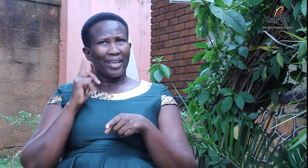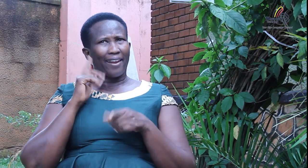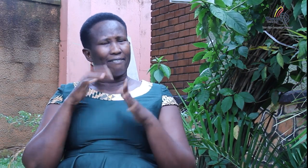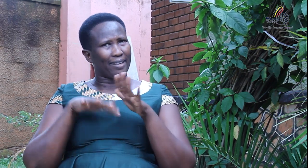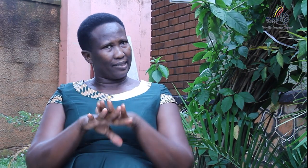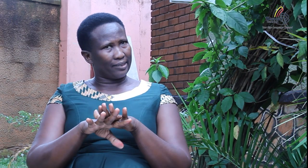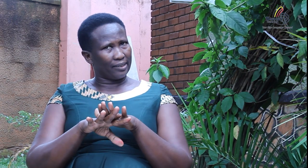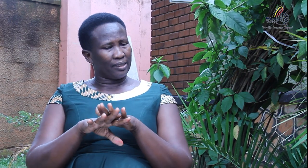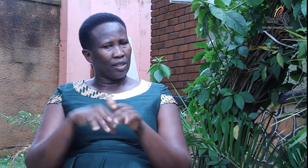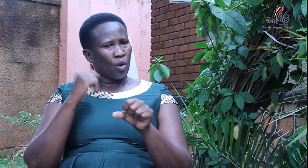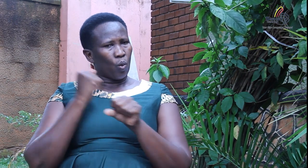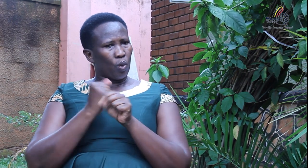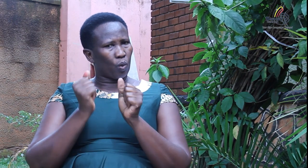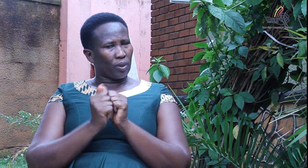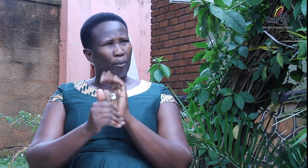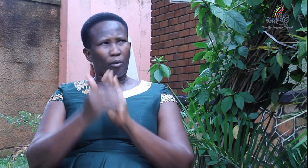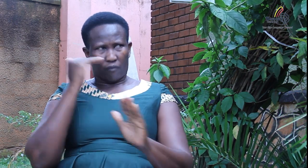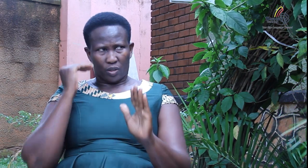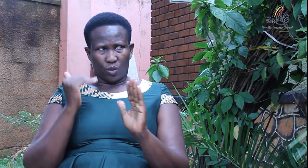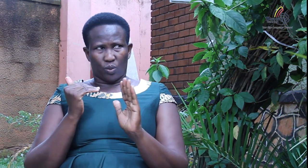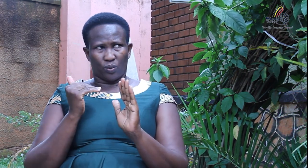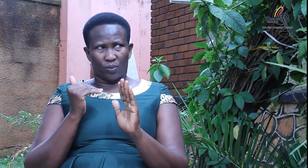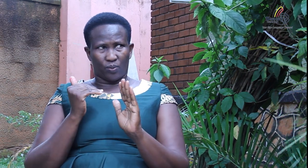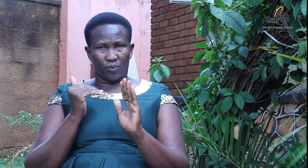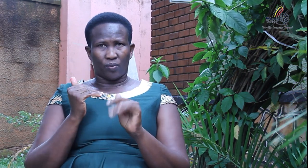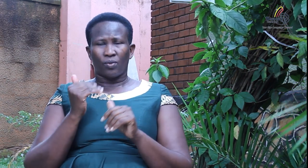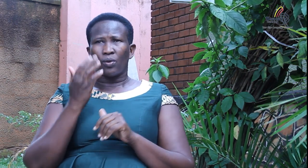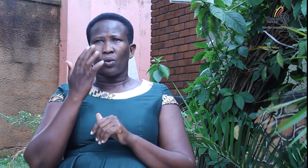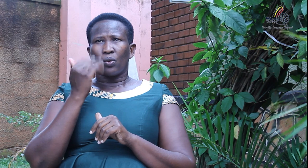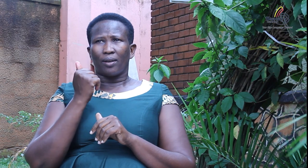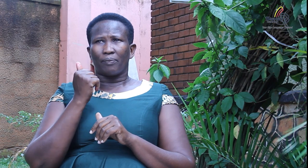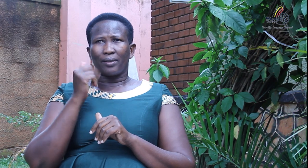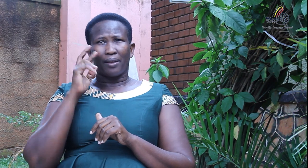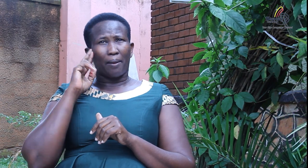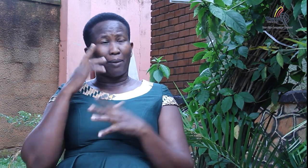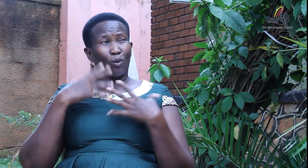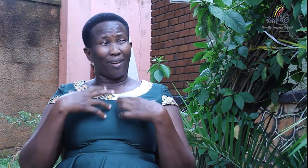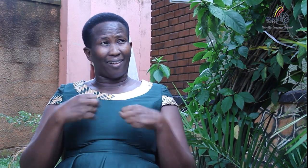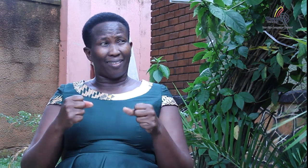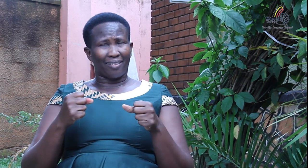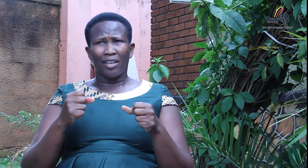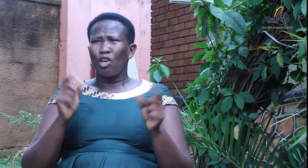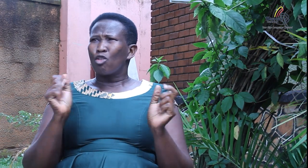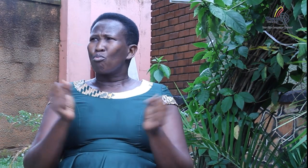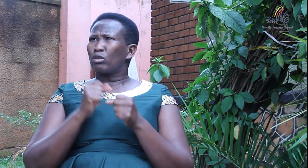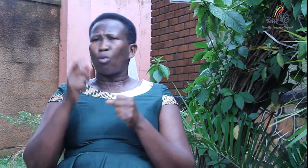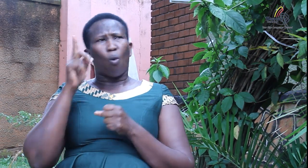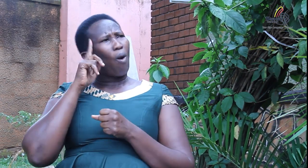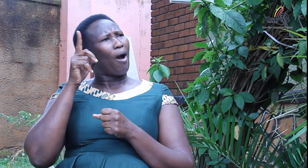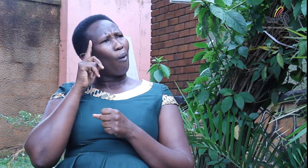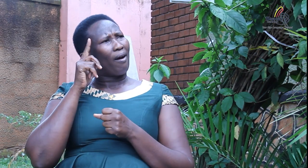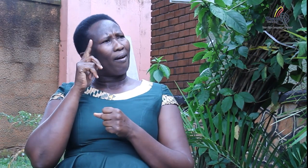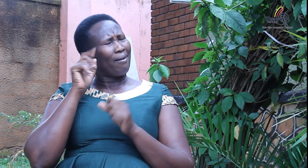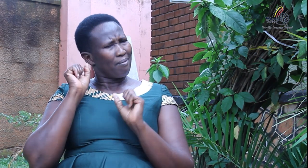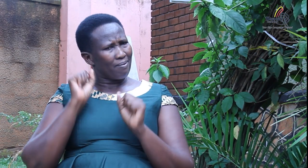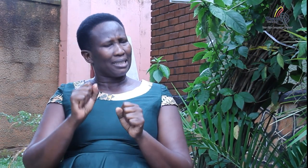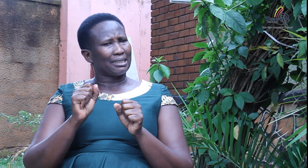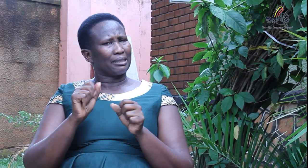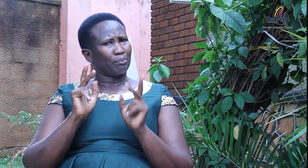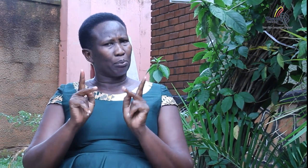much we as we definitely we work professionally what mental health you cannot just get